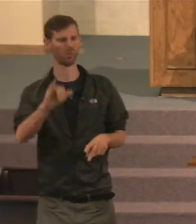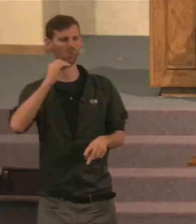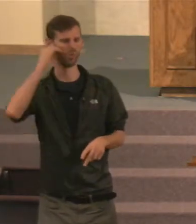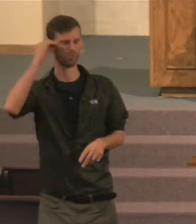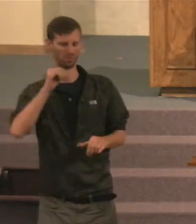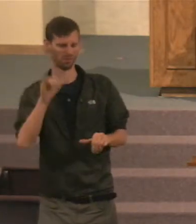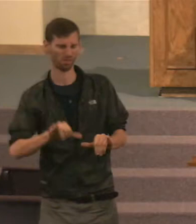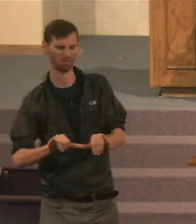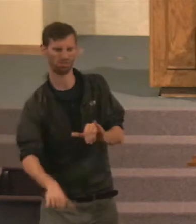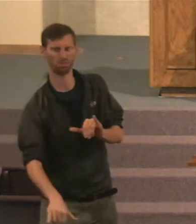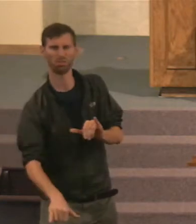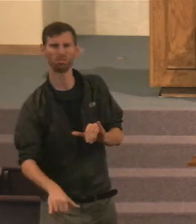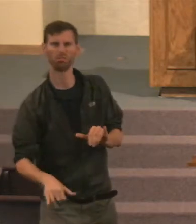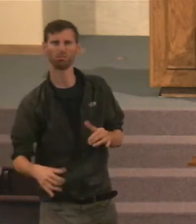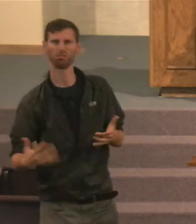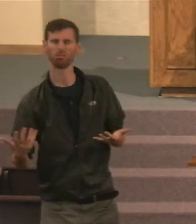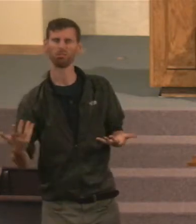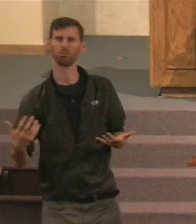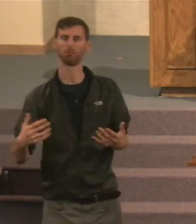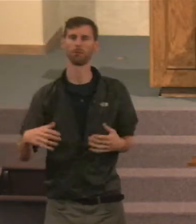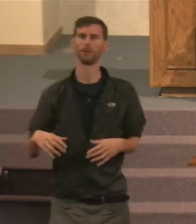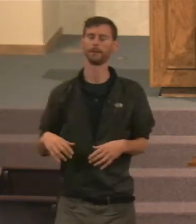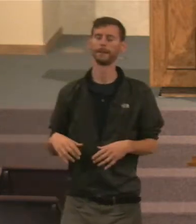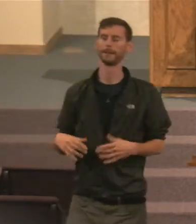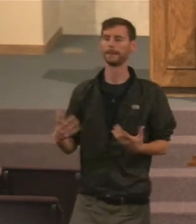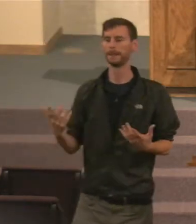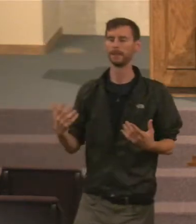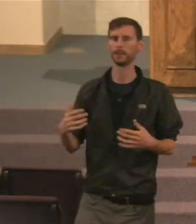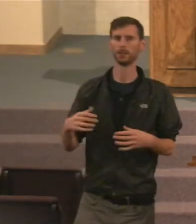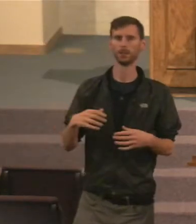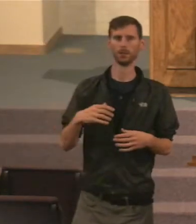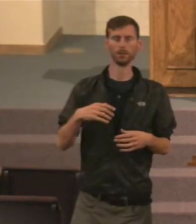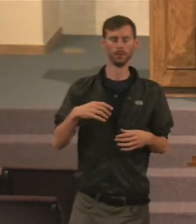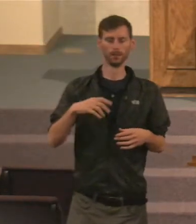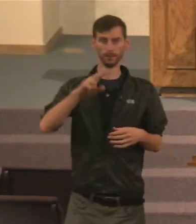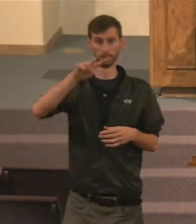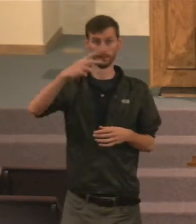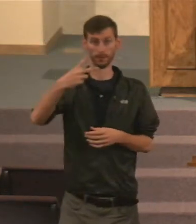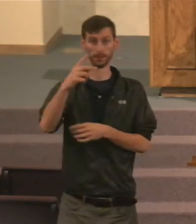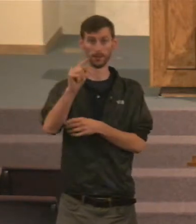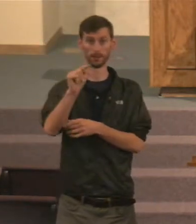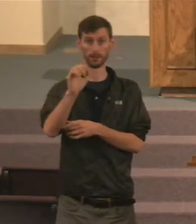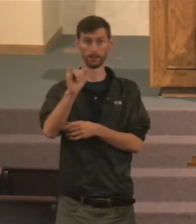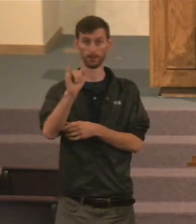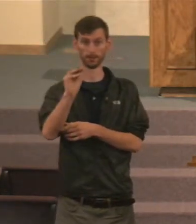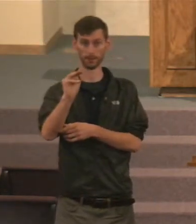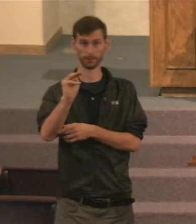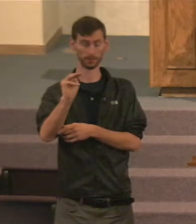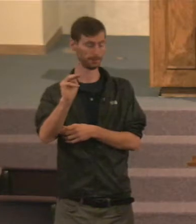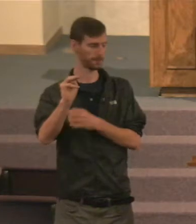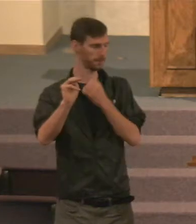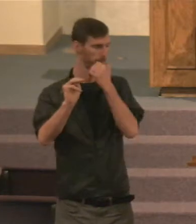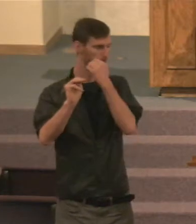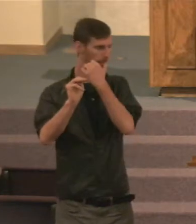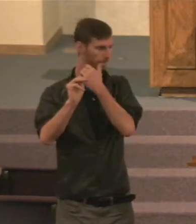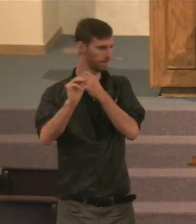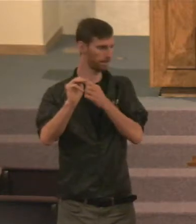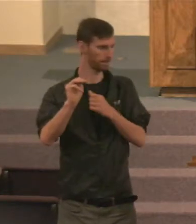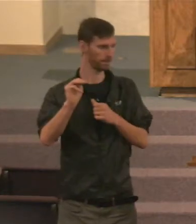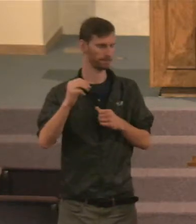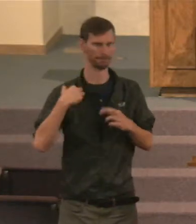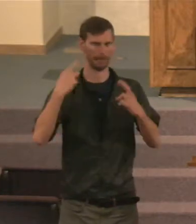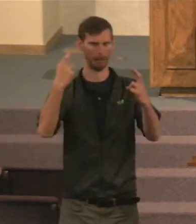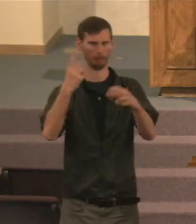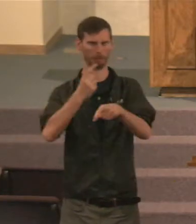But in the book of 2 Timothy, I hope this is